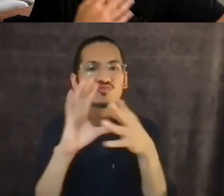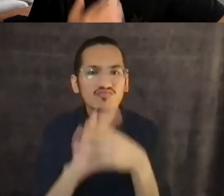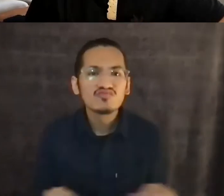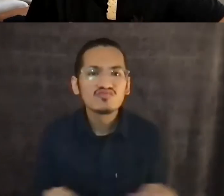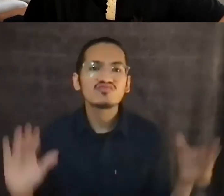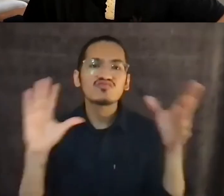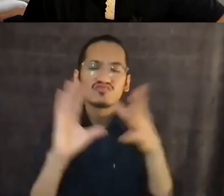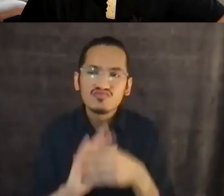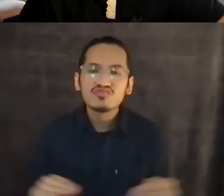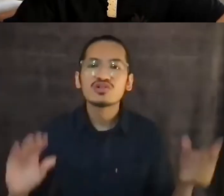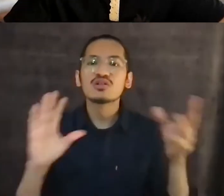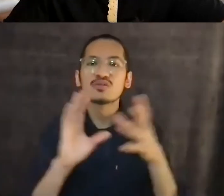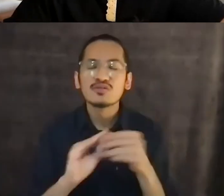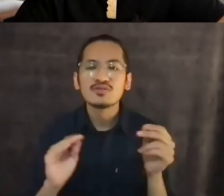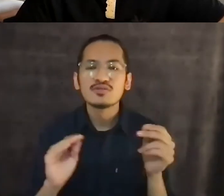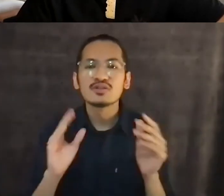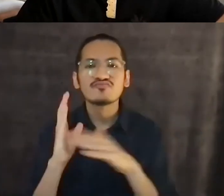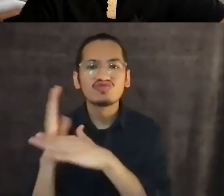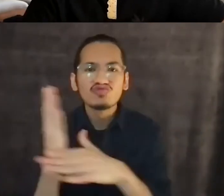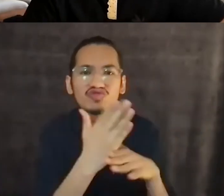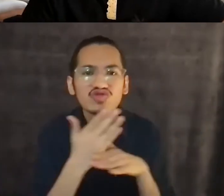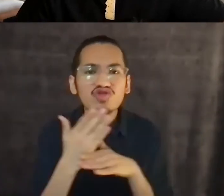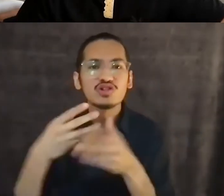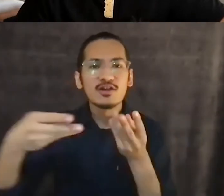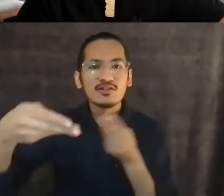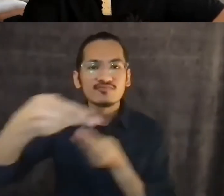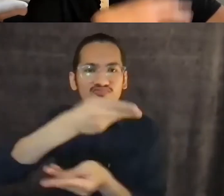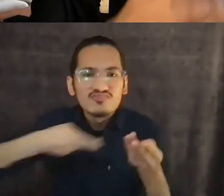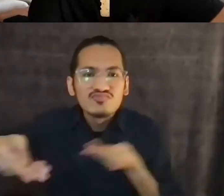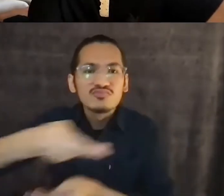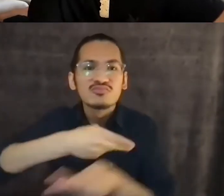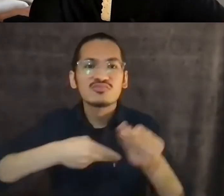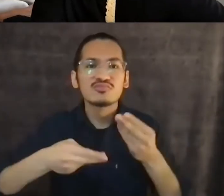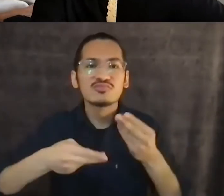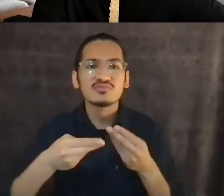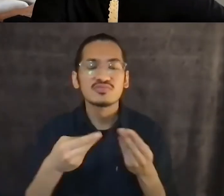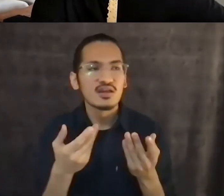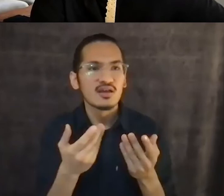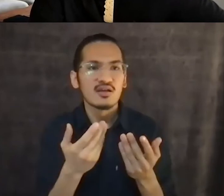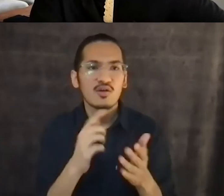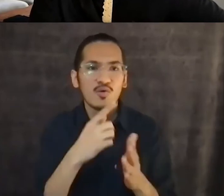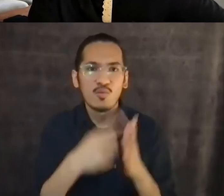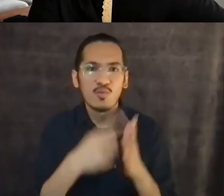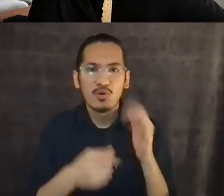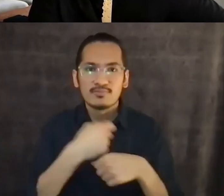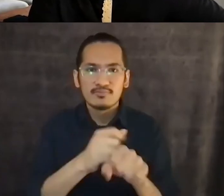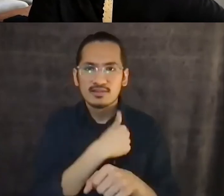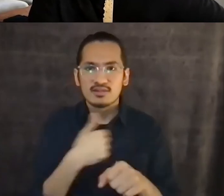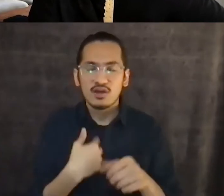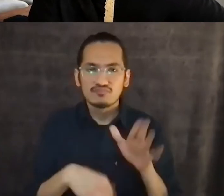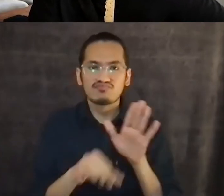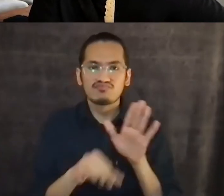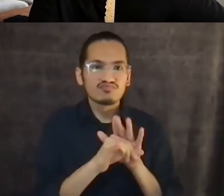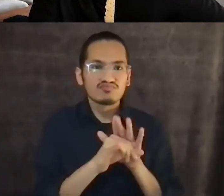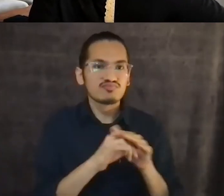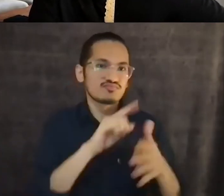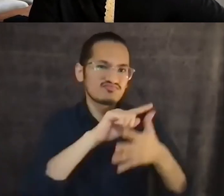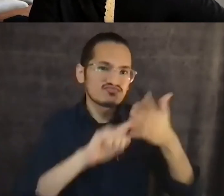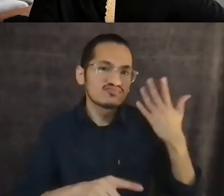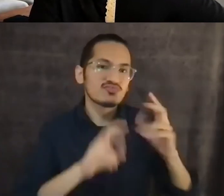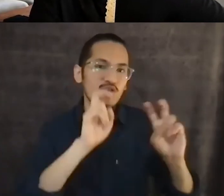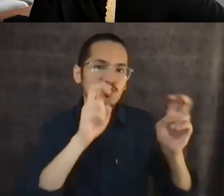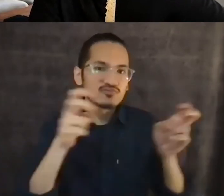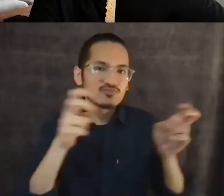and, and remind each other that what makes us Kanaka, what makes us Hawaiian, what makes us Pacific is our relationships to each other. Um,